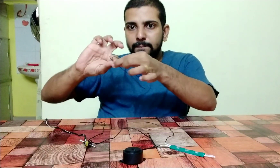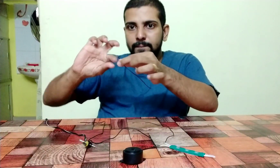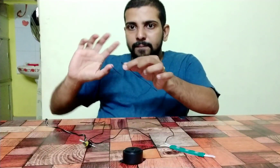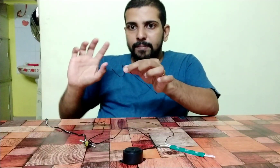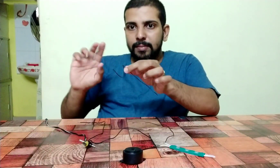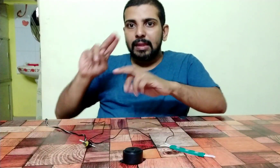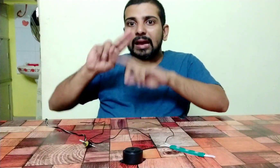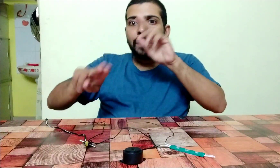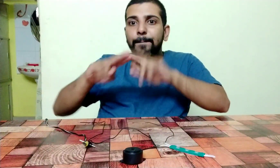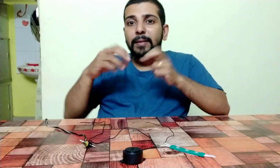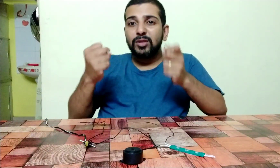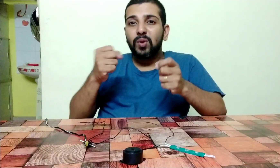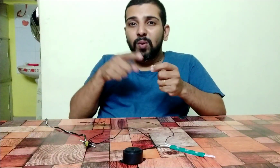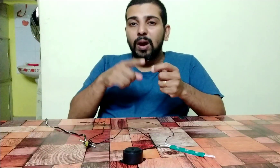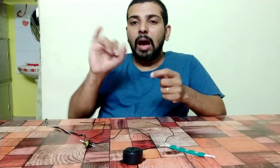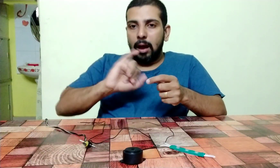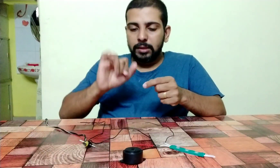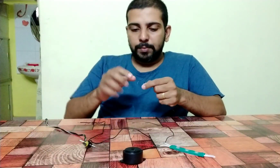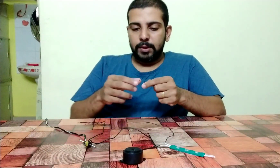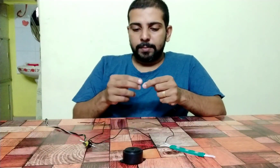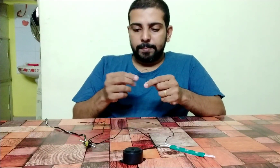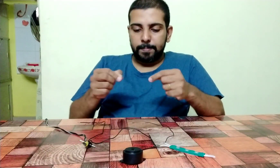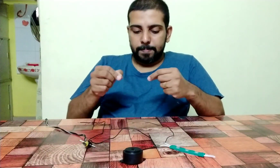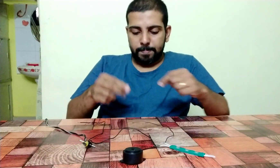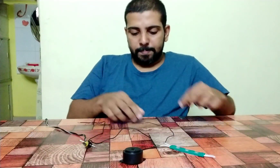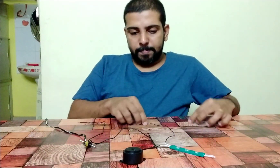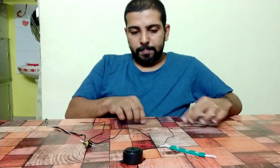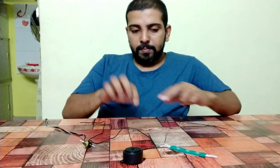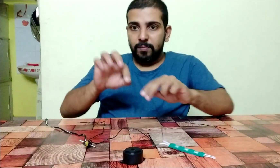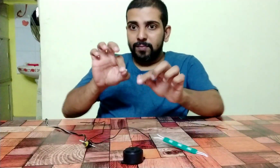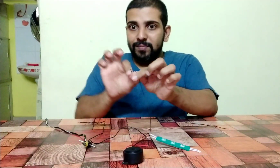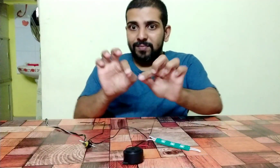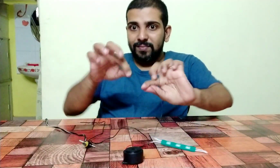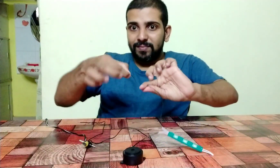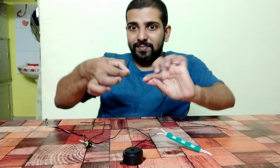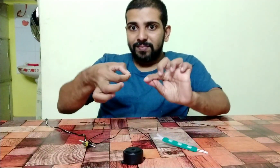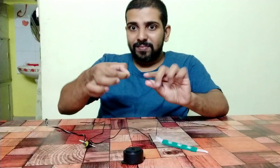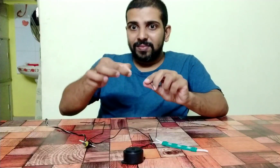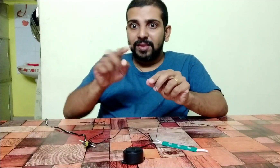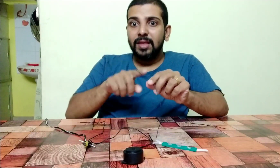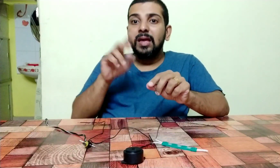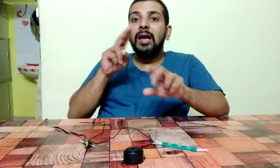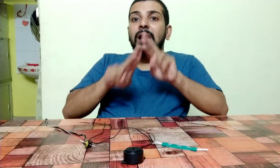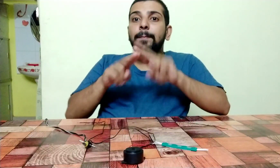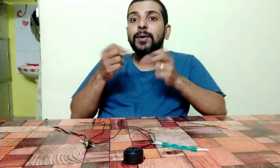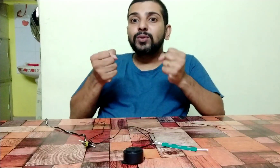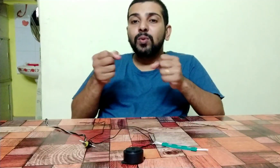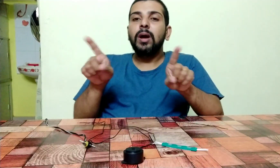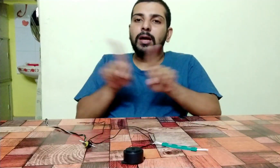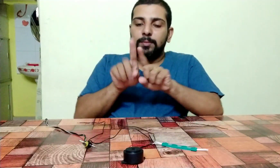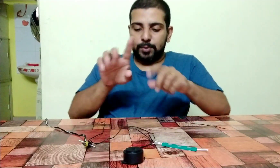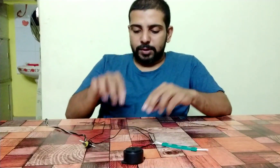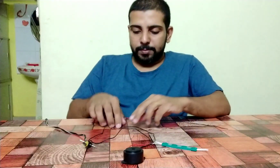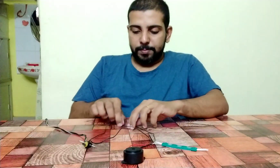Until you get lost, you'll never be found And you can't stop again until you break down